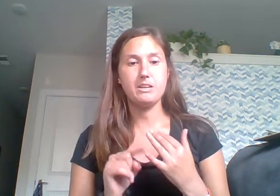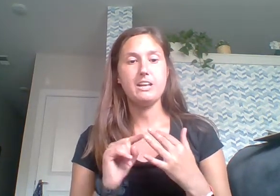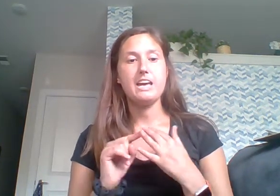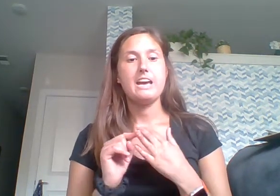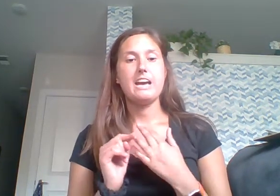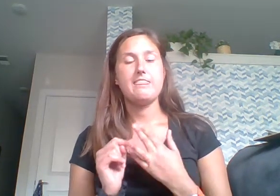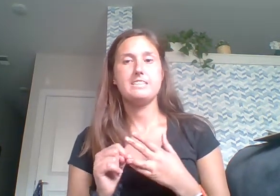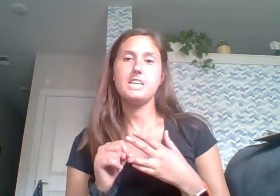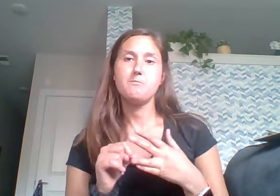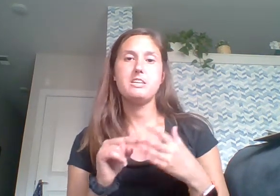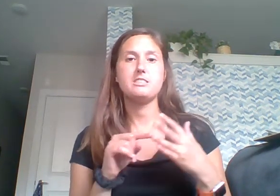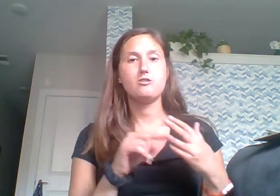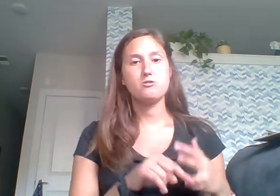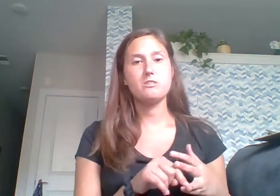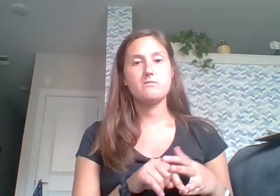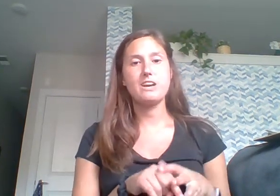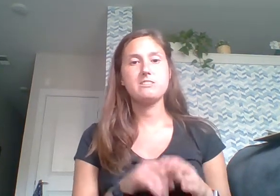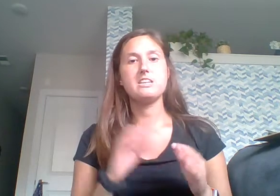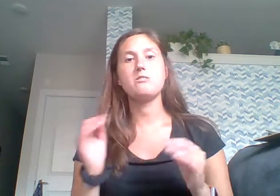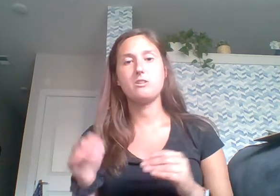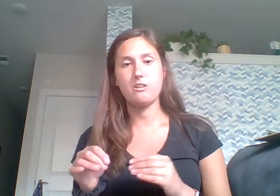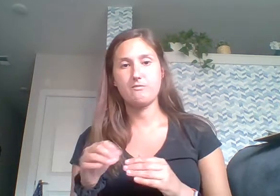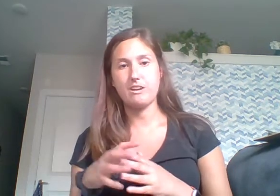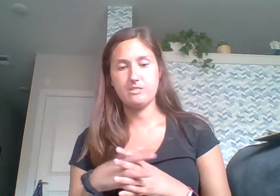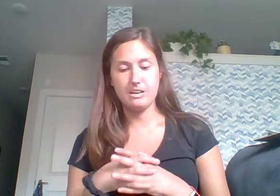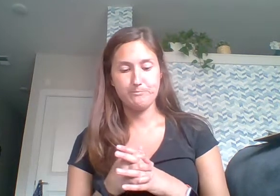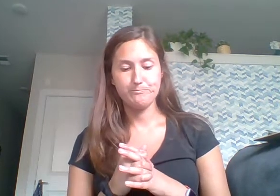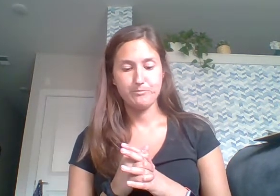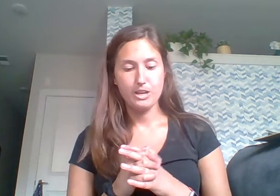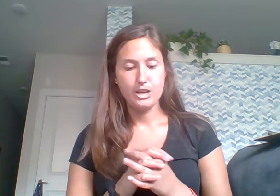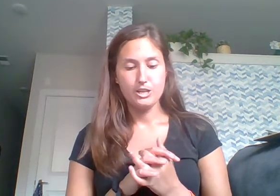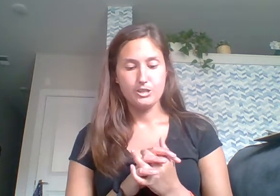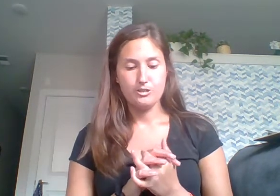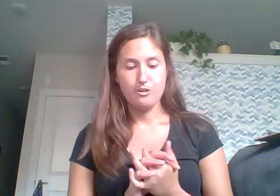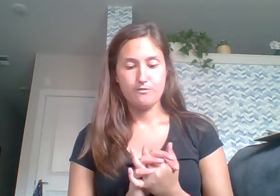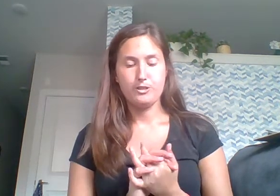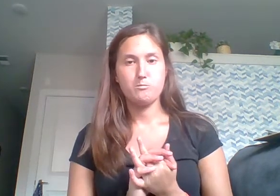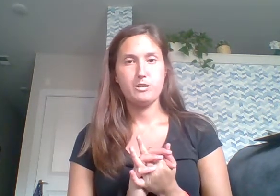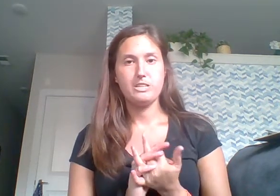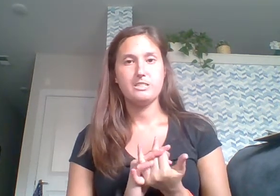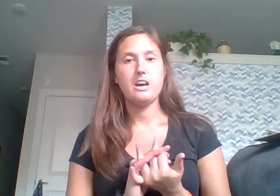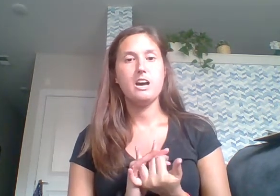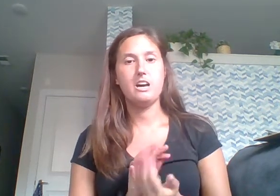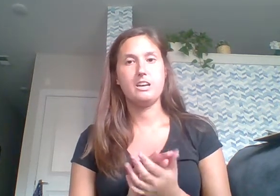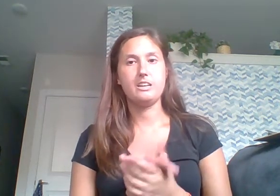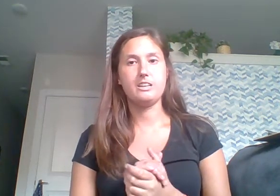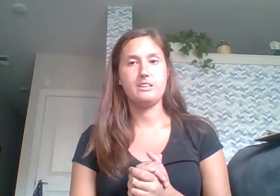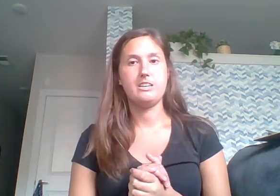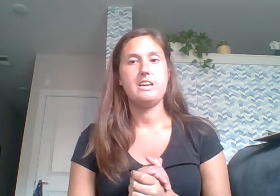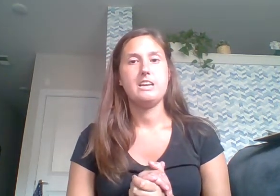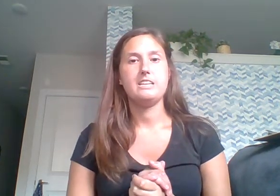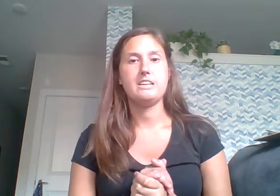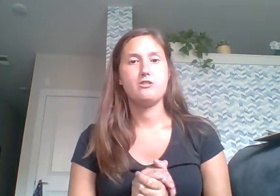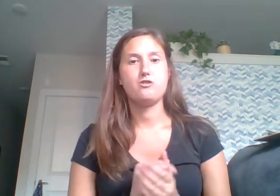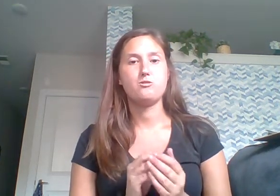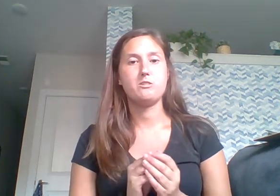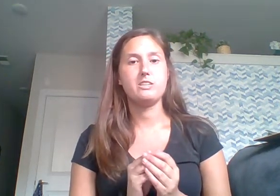middle, and then tell me, is it a short vowel sound or a long vowel sound? So your first word is hug. Is that a short?